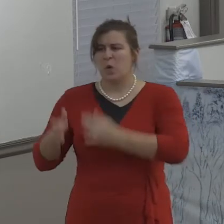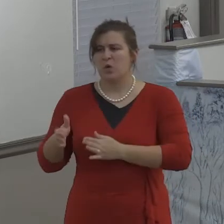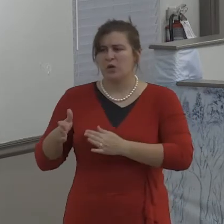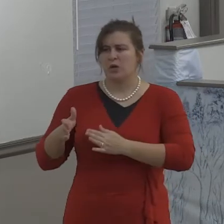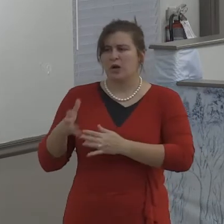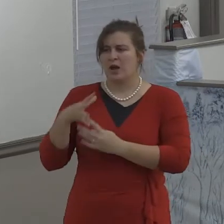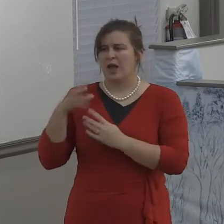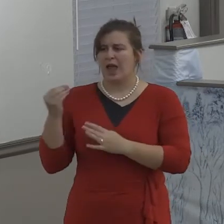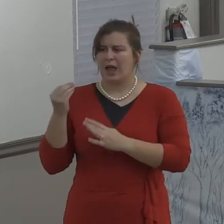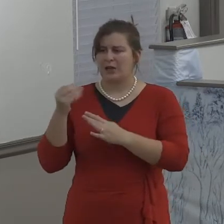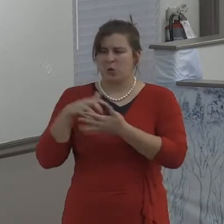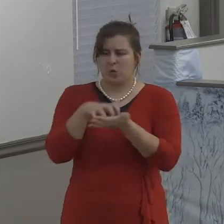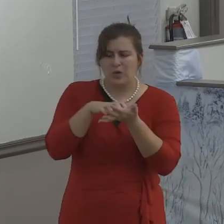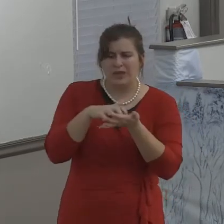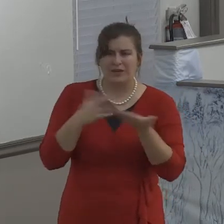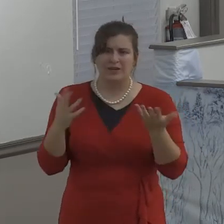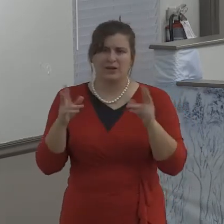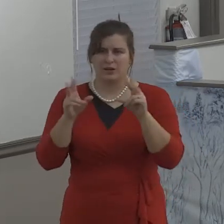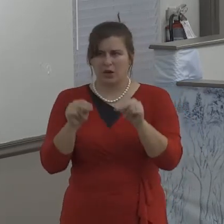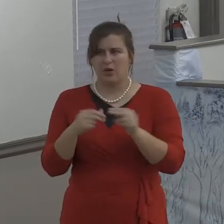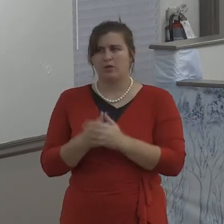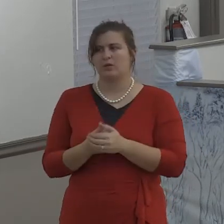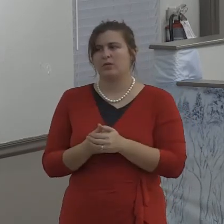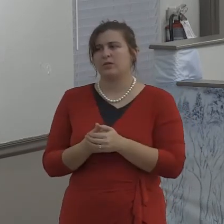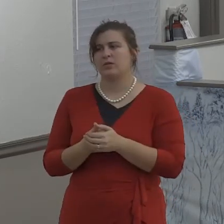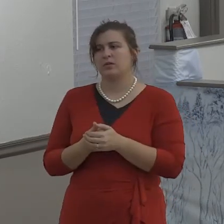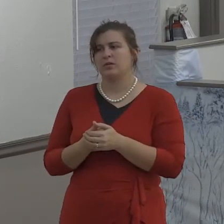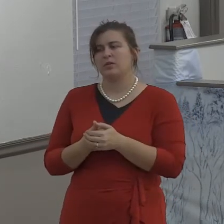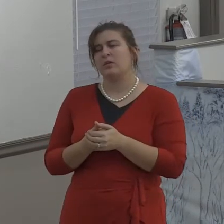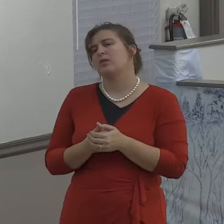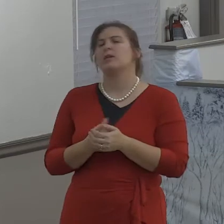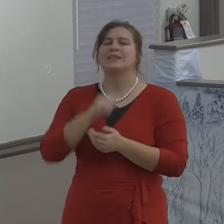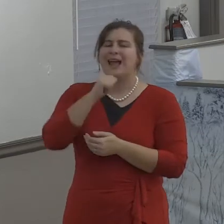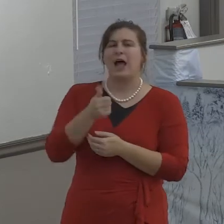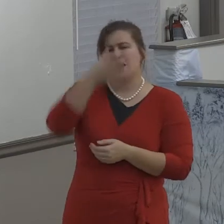But you know that authority is all under the great authority of God Almighty.